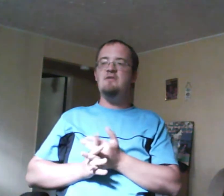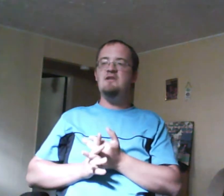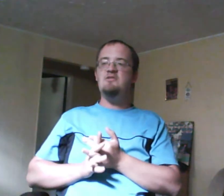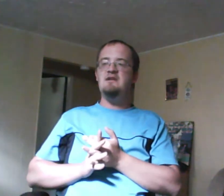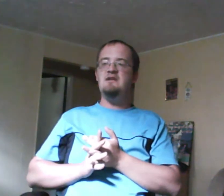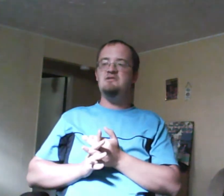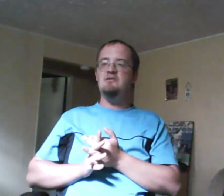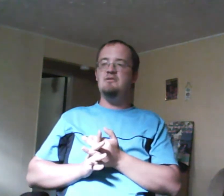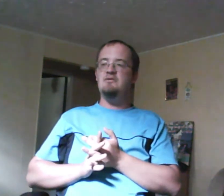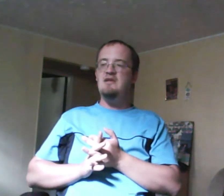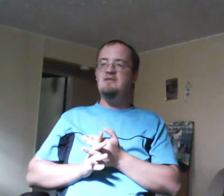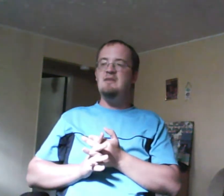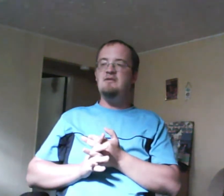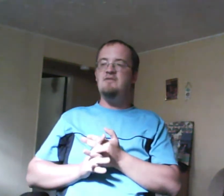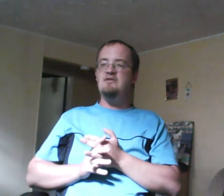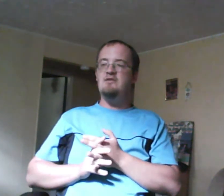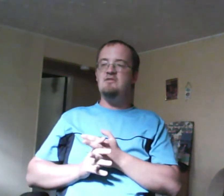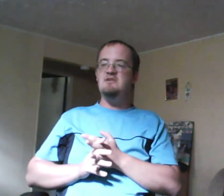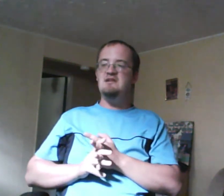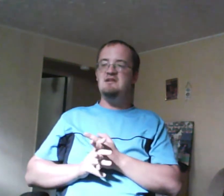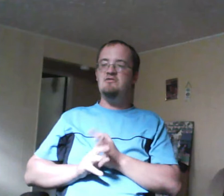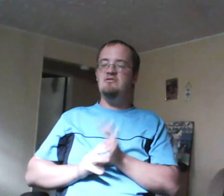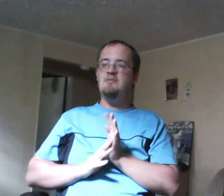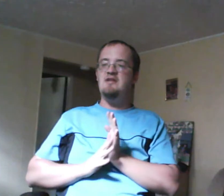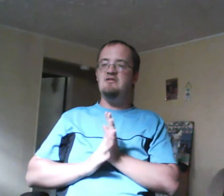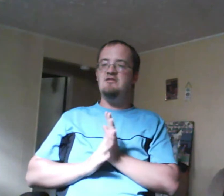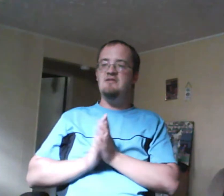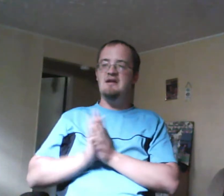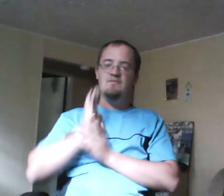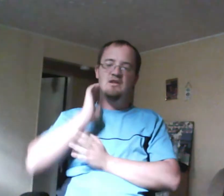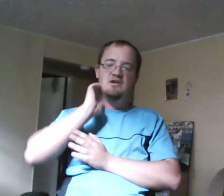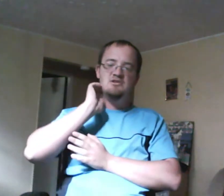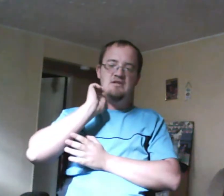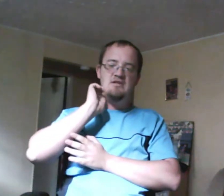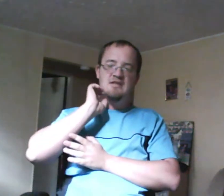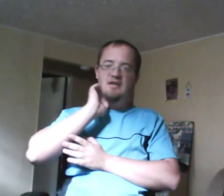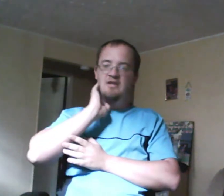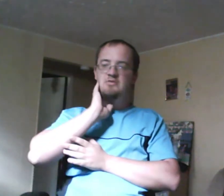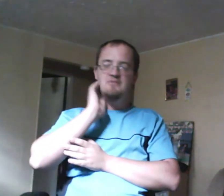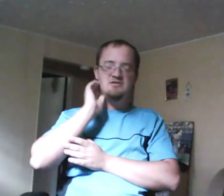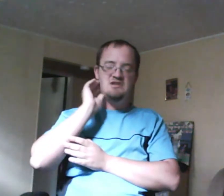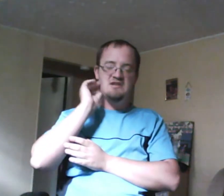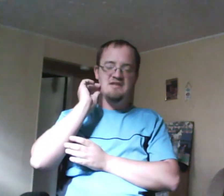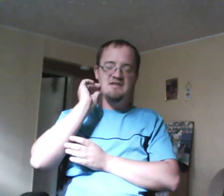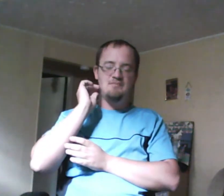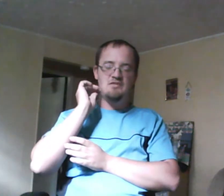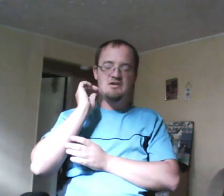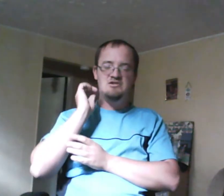speech doesn't make her valedictorian speech. She's too upset to do that. But then, at the Hall and Sports when she did that, she said,